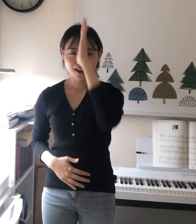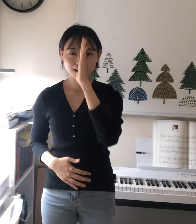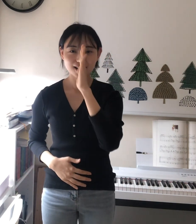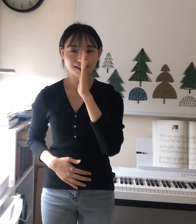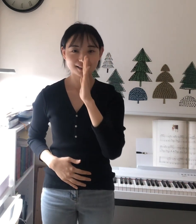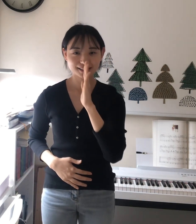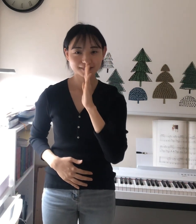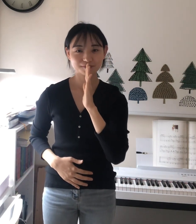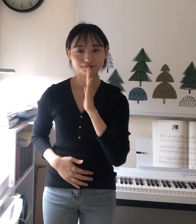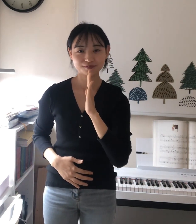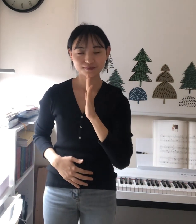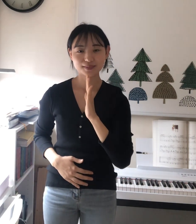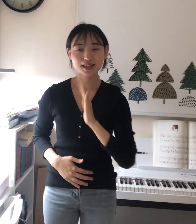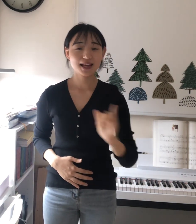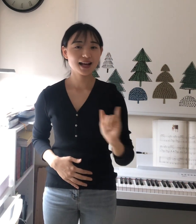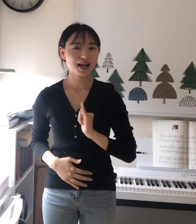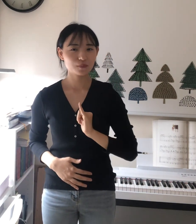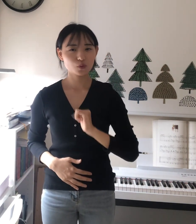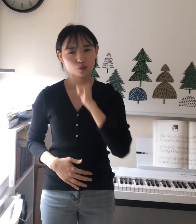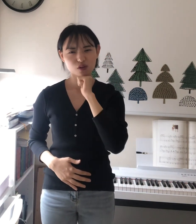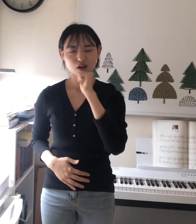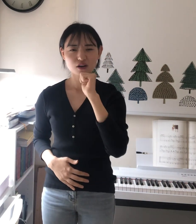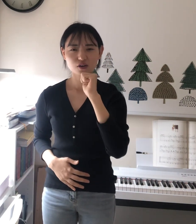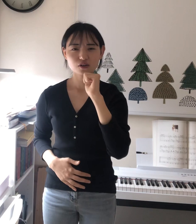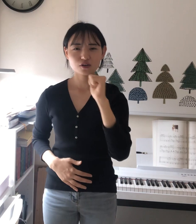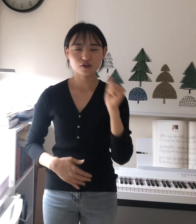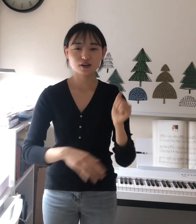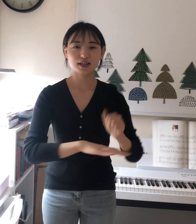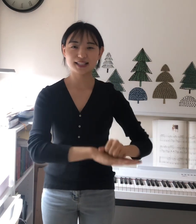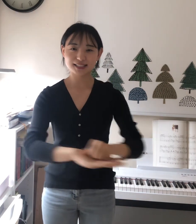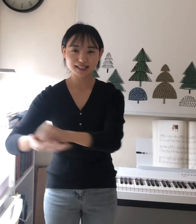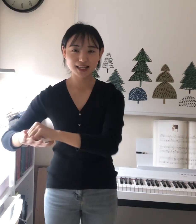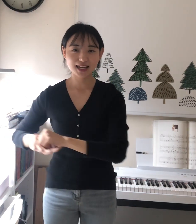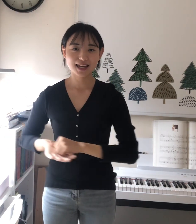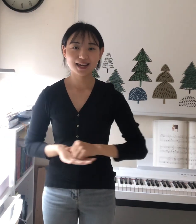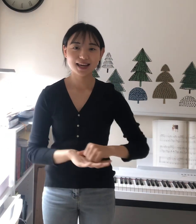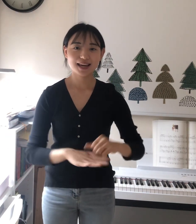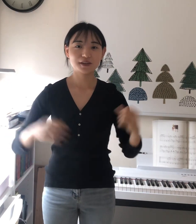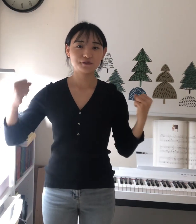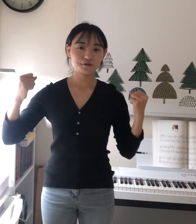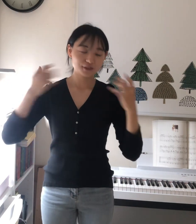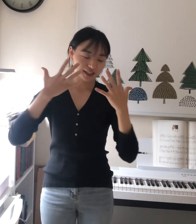God I'm no longer a slave to me